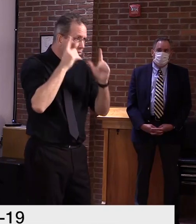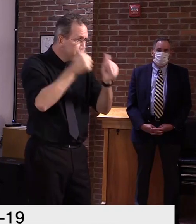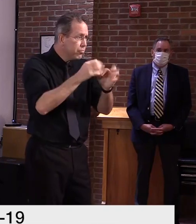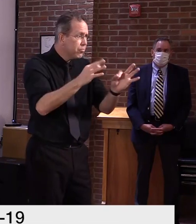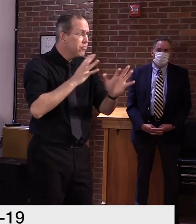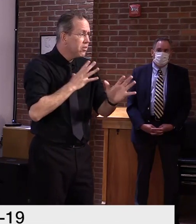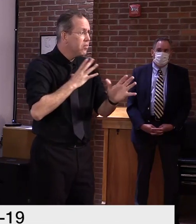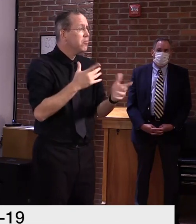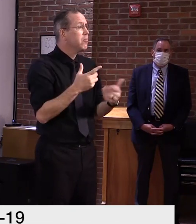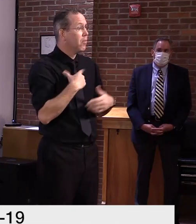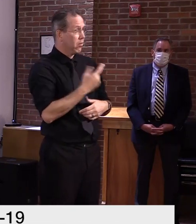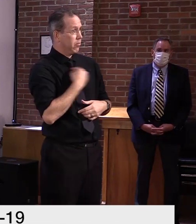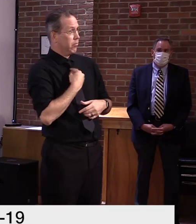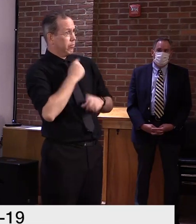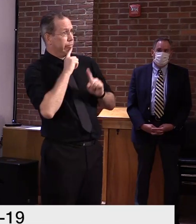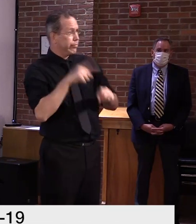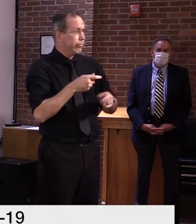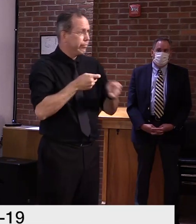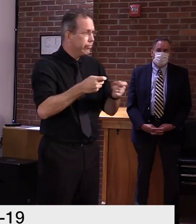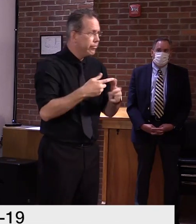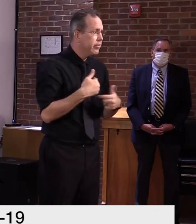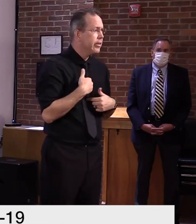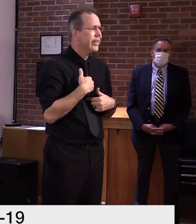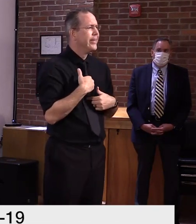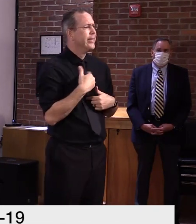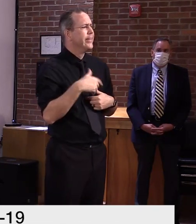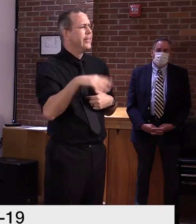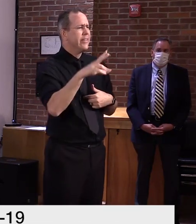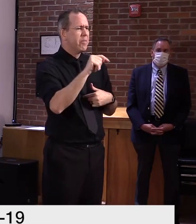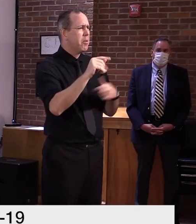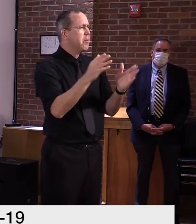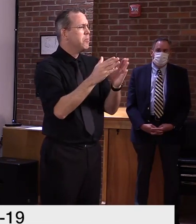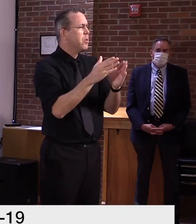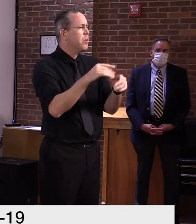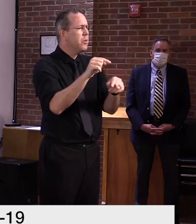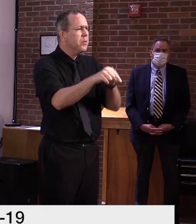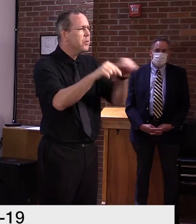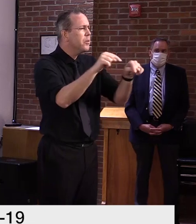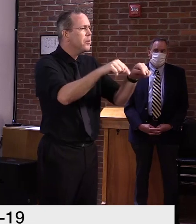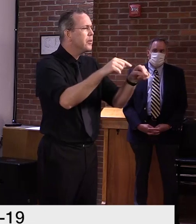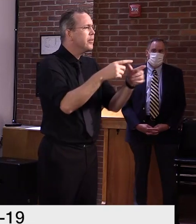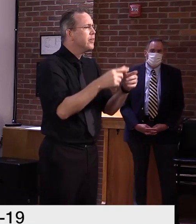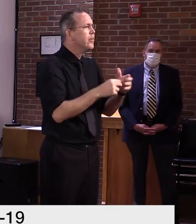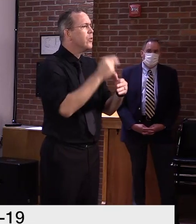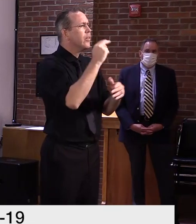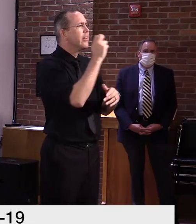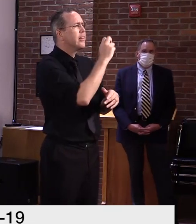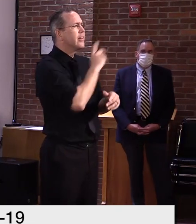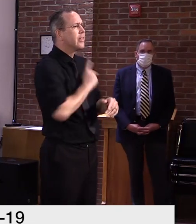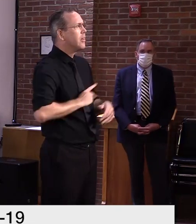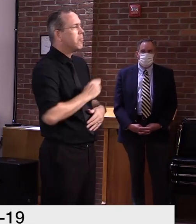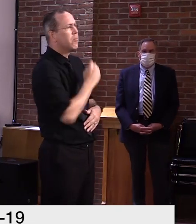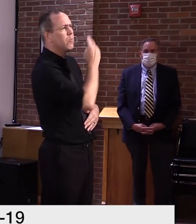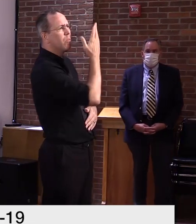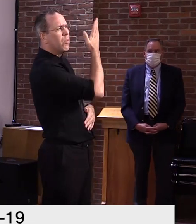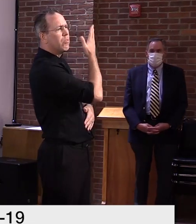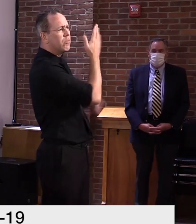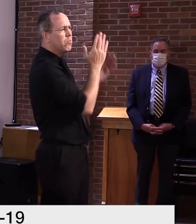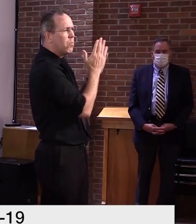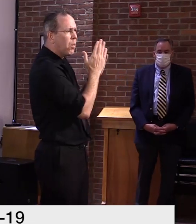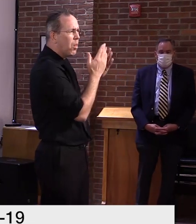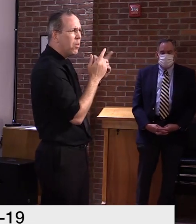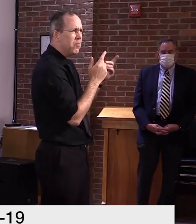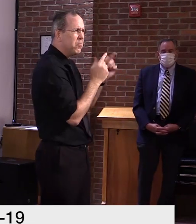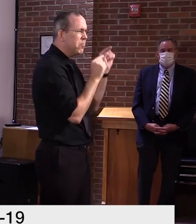prevalence of, uh, uh, COVID-19, for instance, in the Northeast Kingdom, uh, uh, may not want to go to